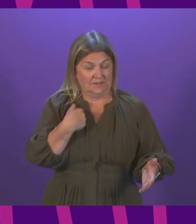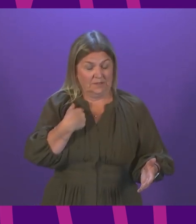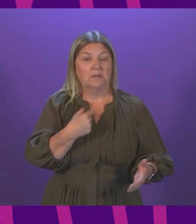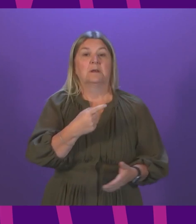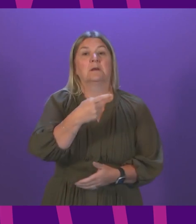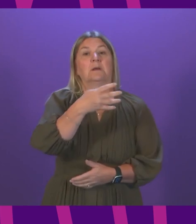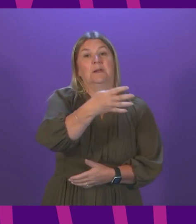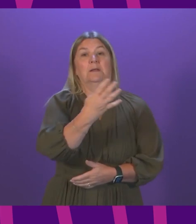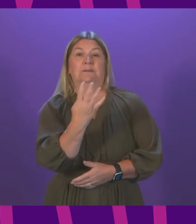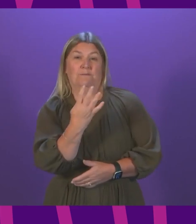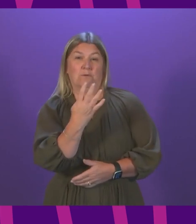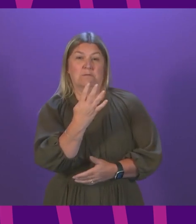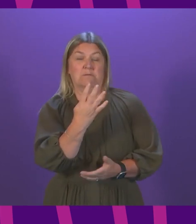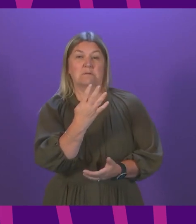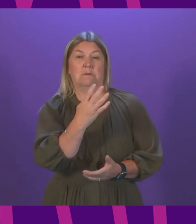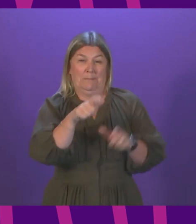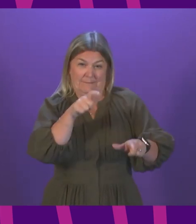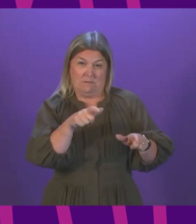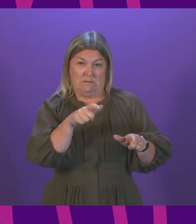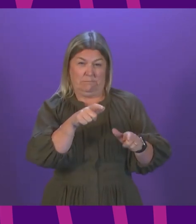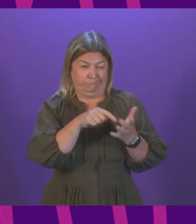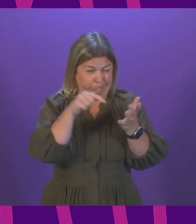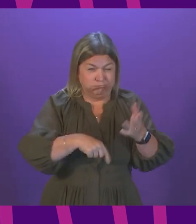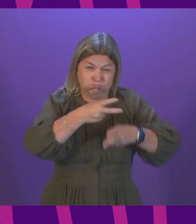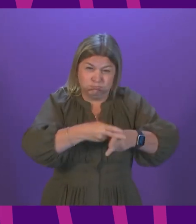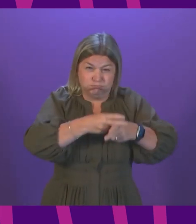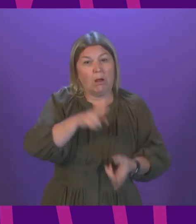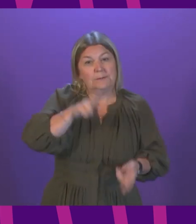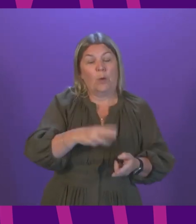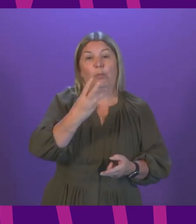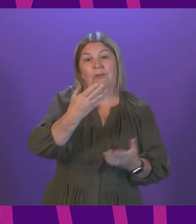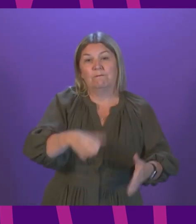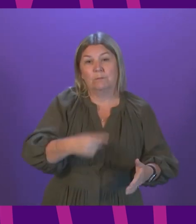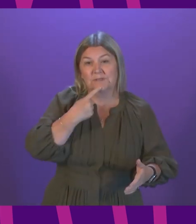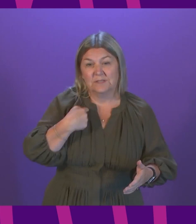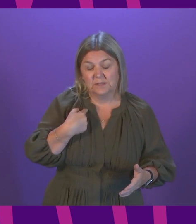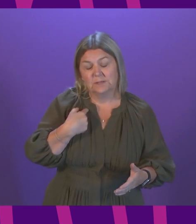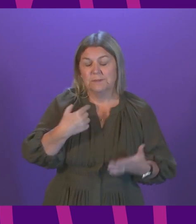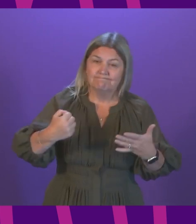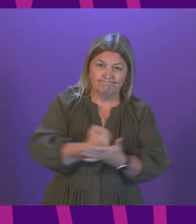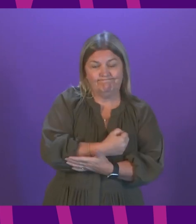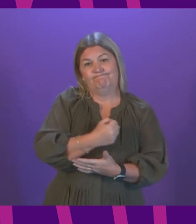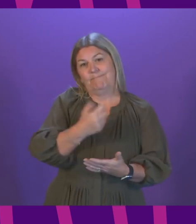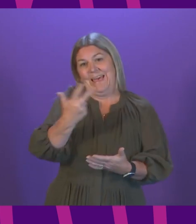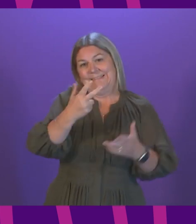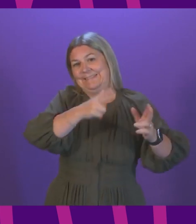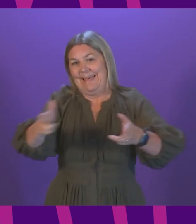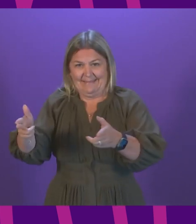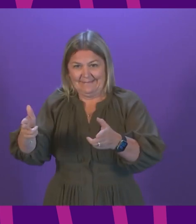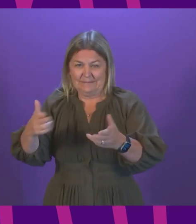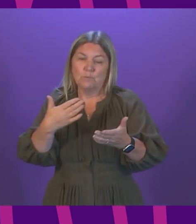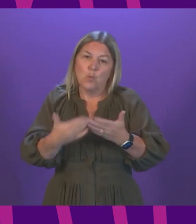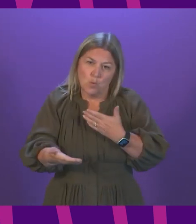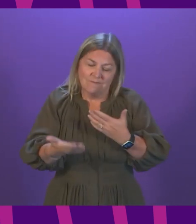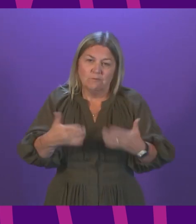and 94 people are receiving intensive care, three fewer than yesterday. Sadly, a further 18 deaths were reported in the